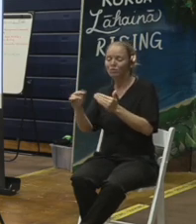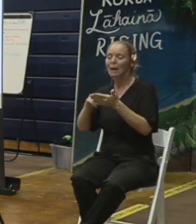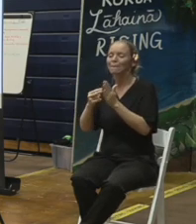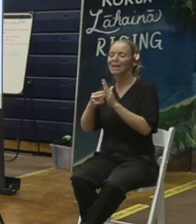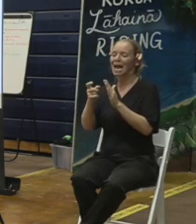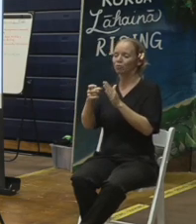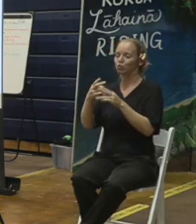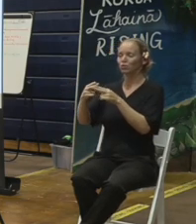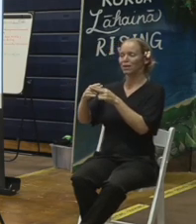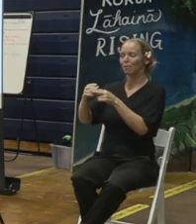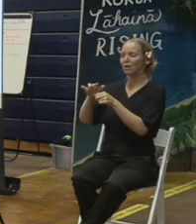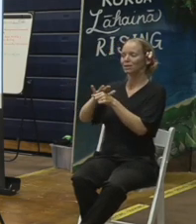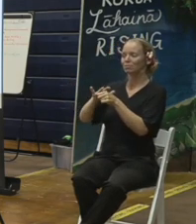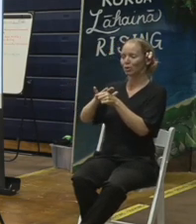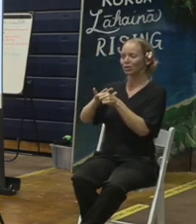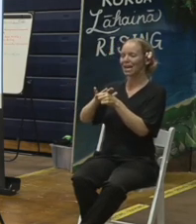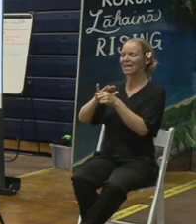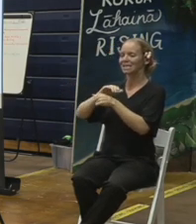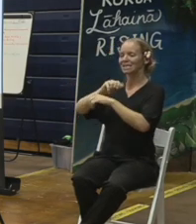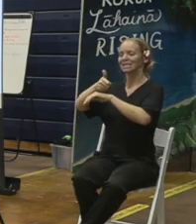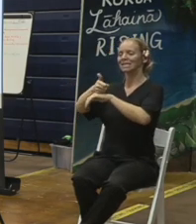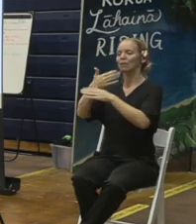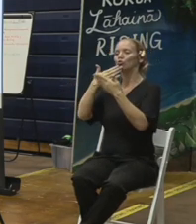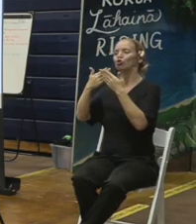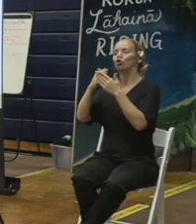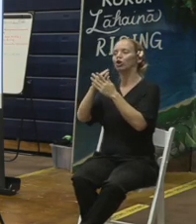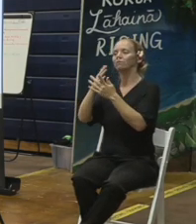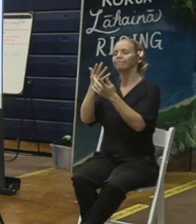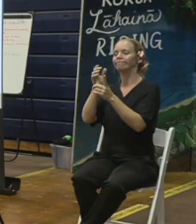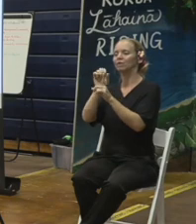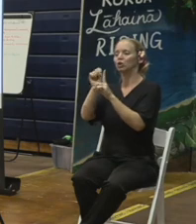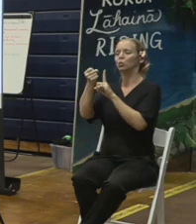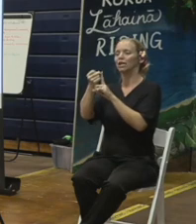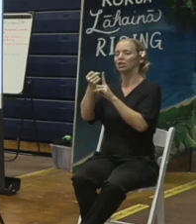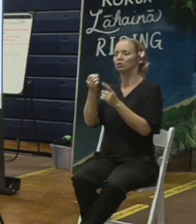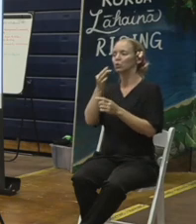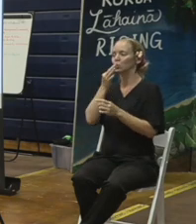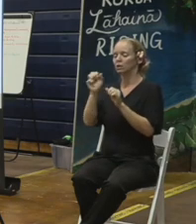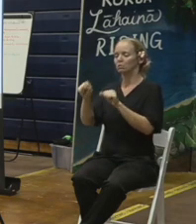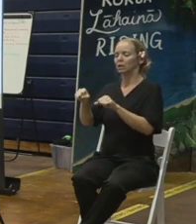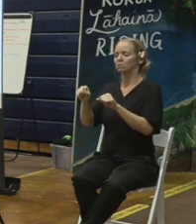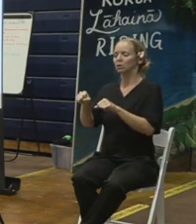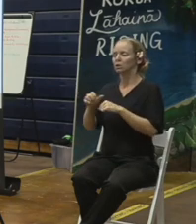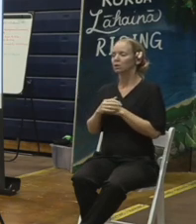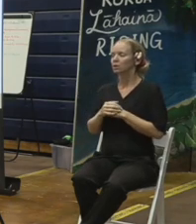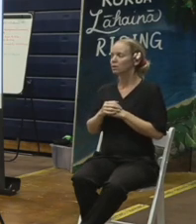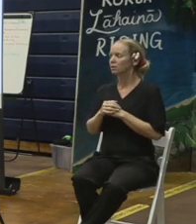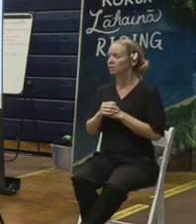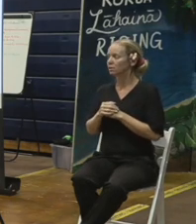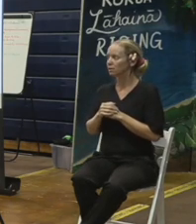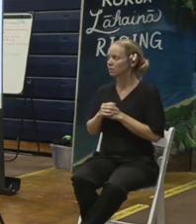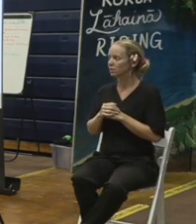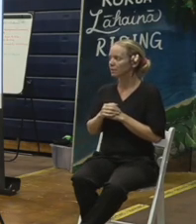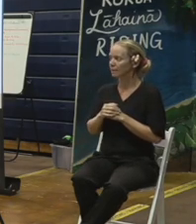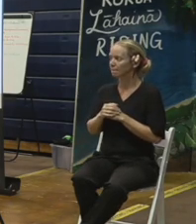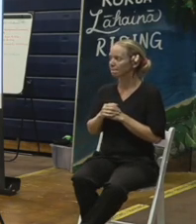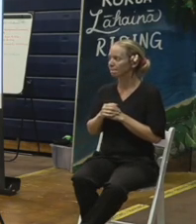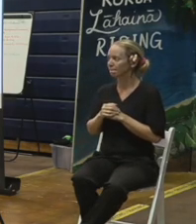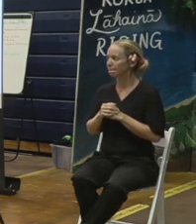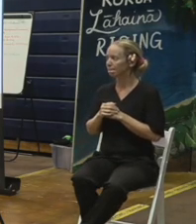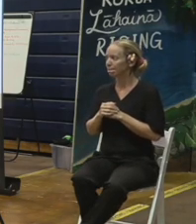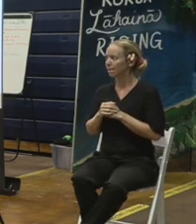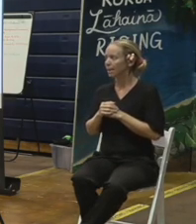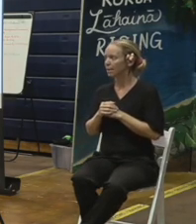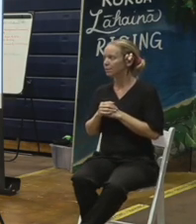I do want to speak a few minutes about the process for those that want to understand or you have a property